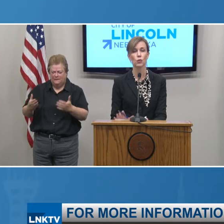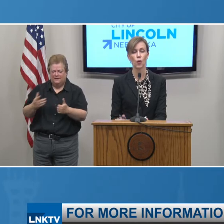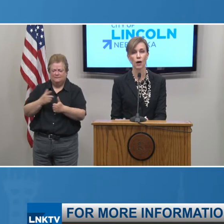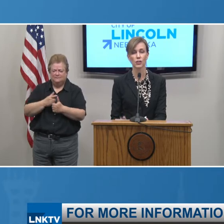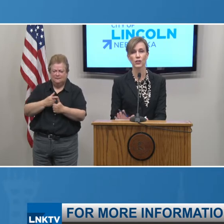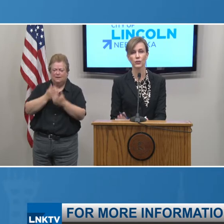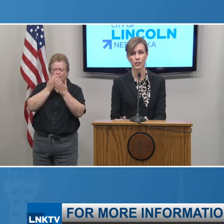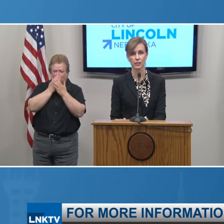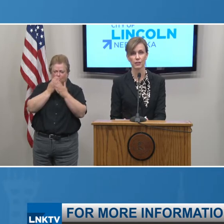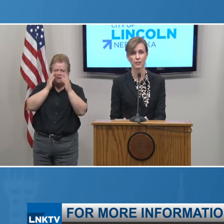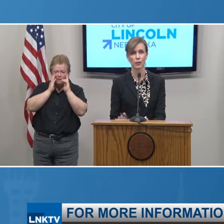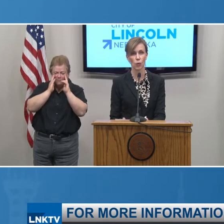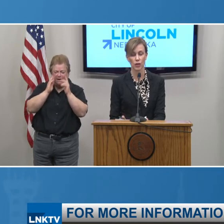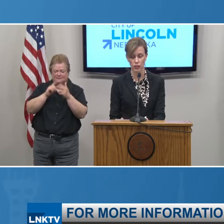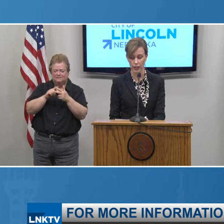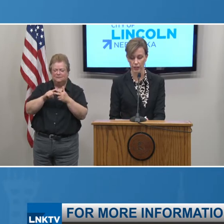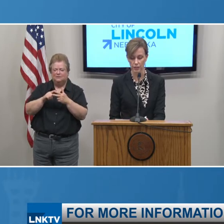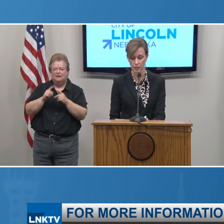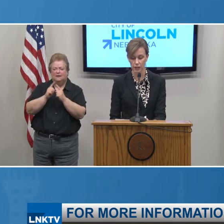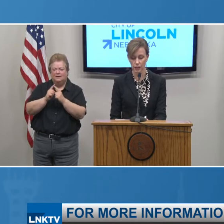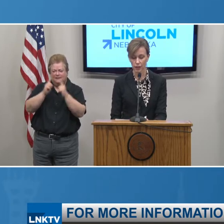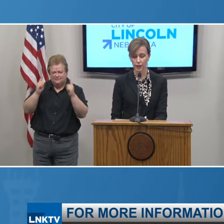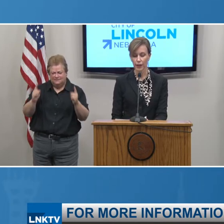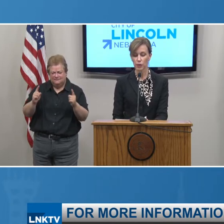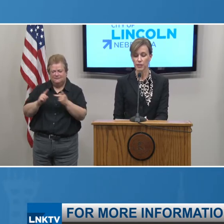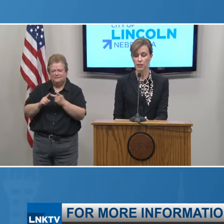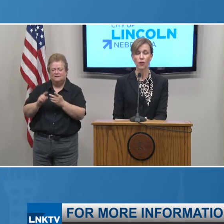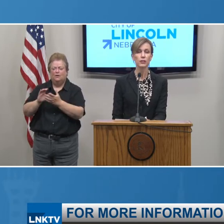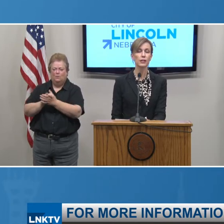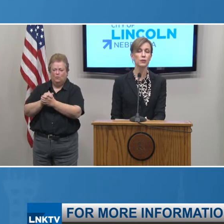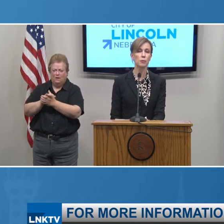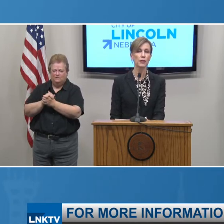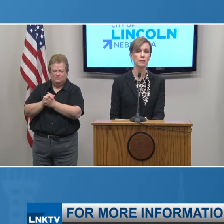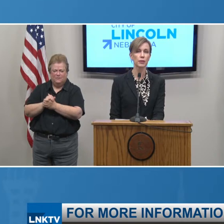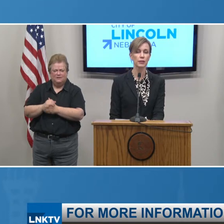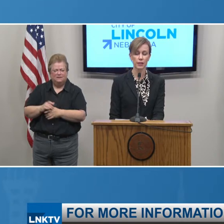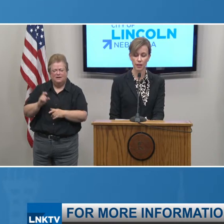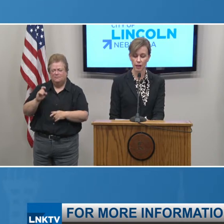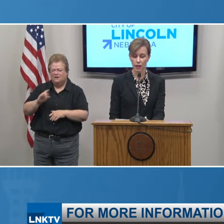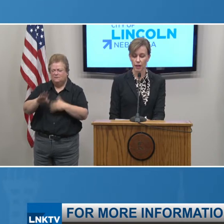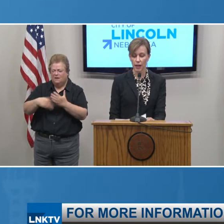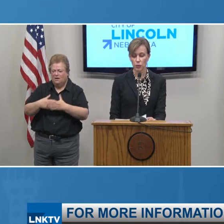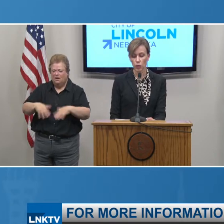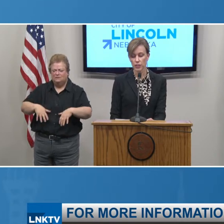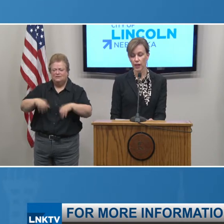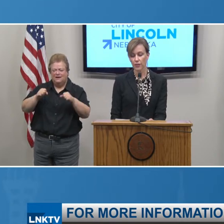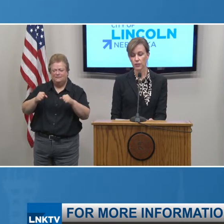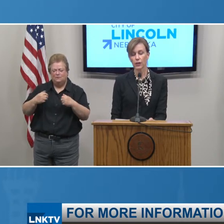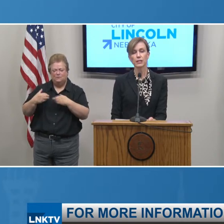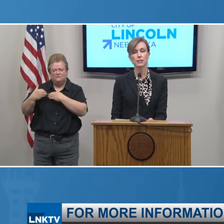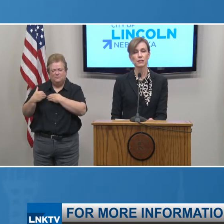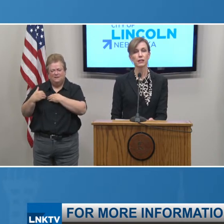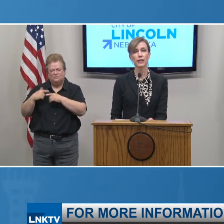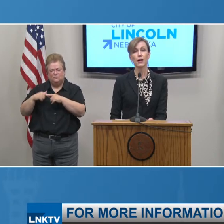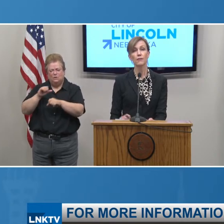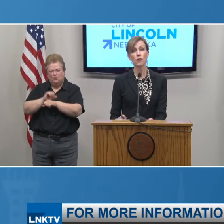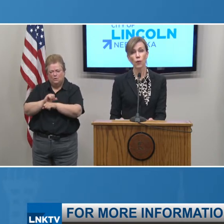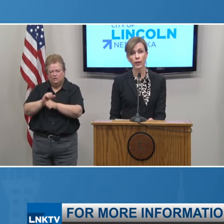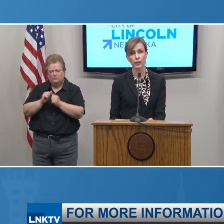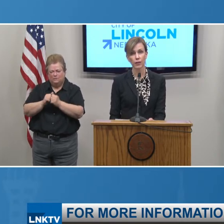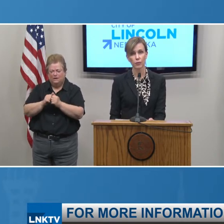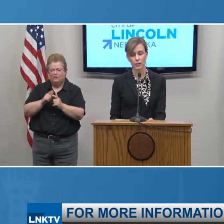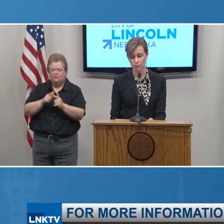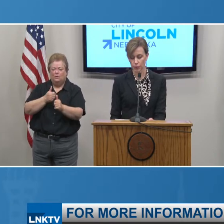mask, watch your distance and wash your hands and we must all take responsibility and work together to consistently